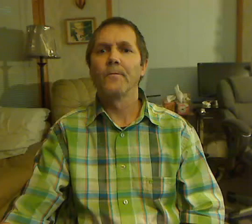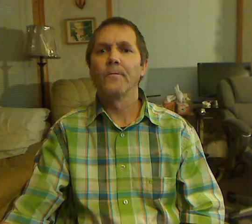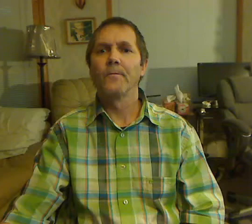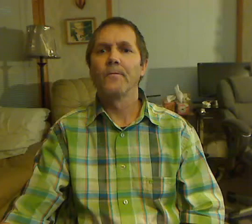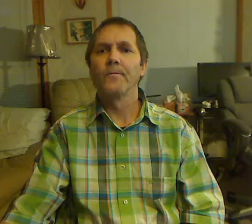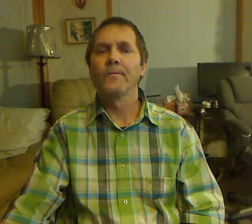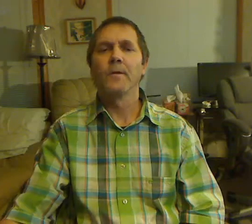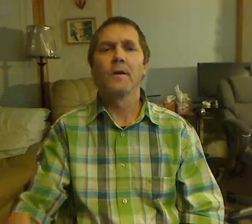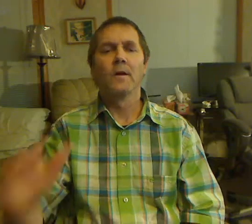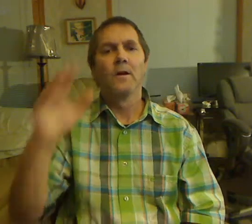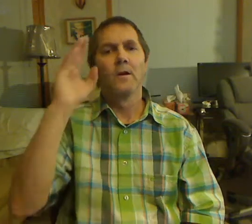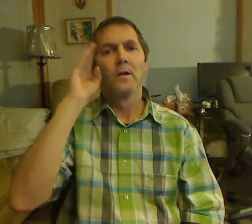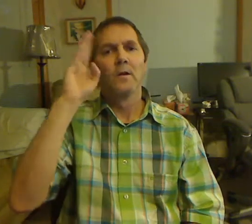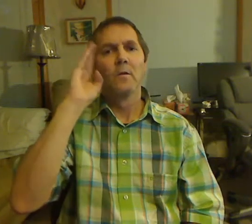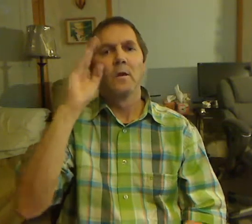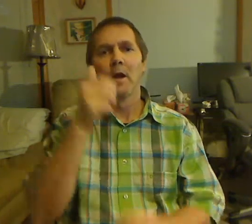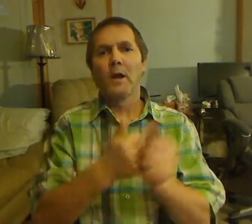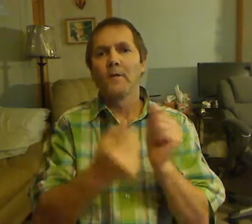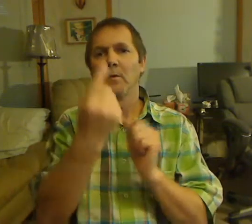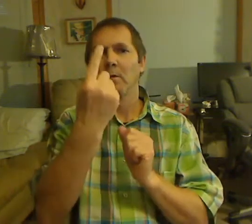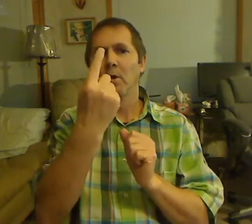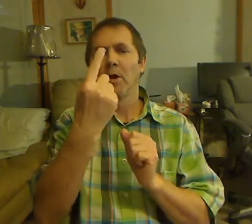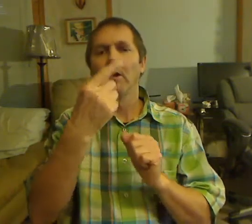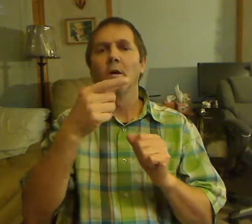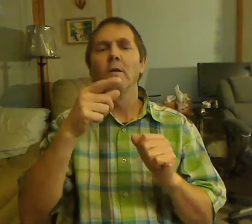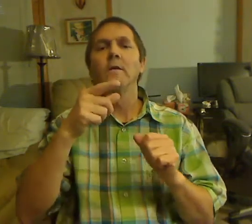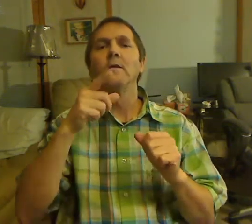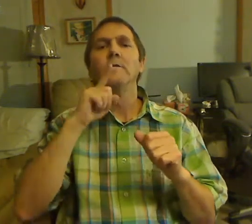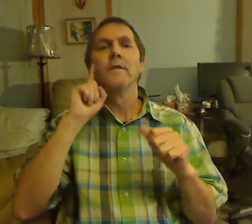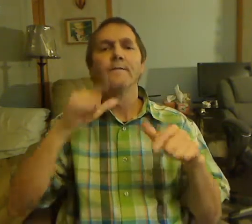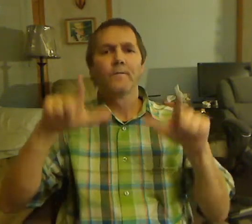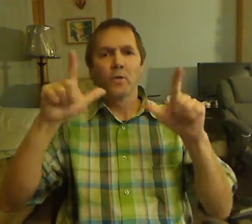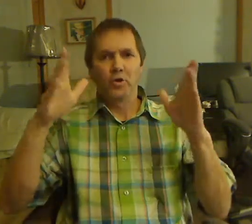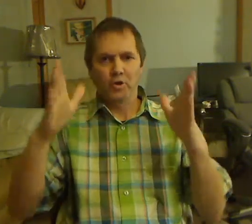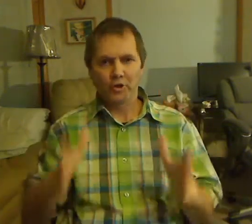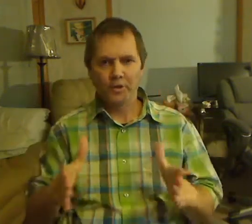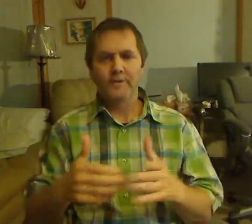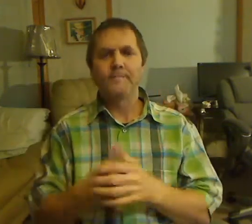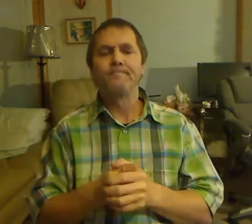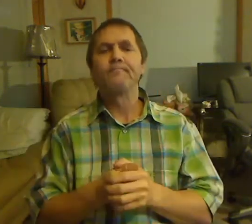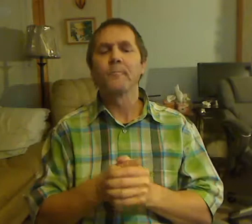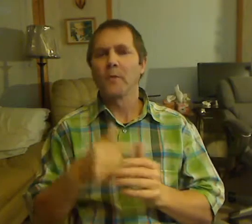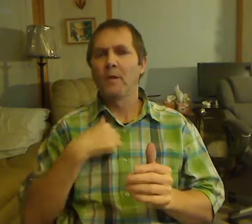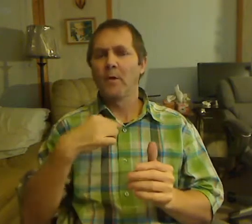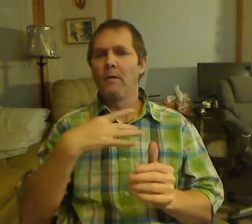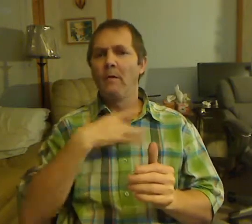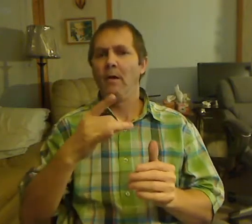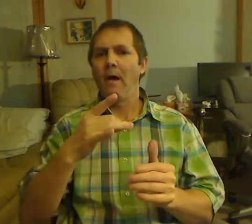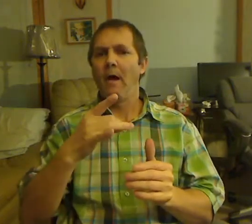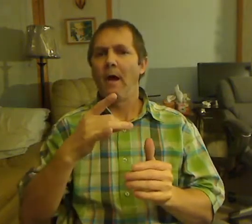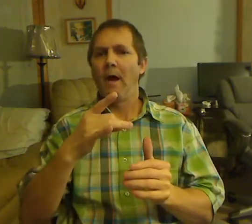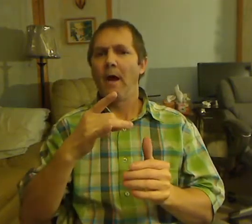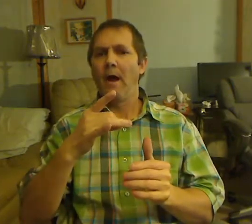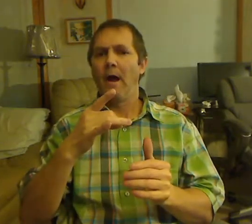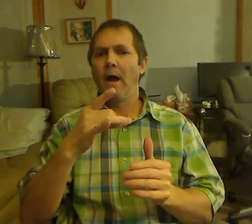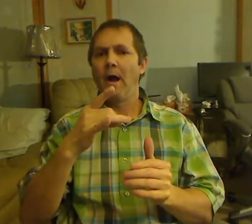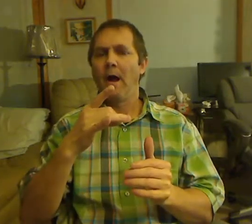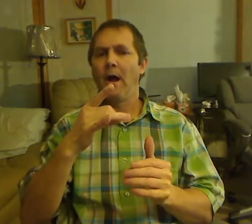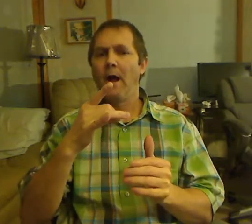For not just for me, but for all the other single people out there, and say, Luke, get off your backside, go out there,